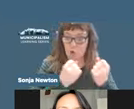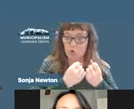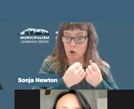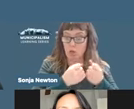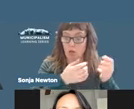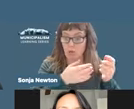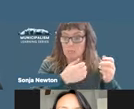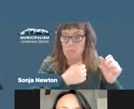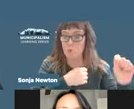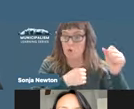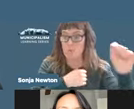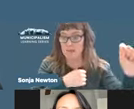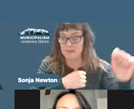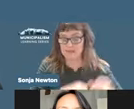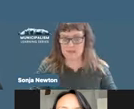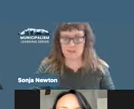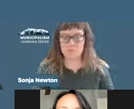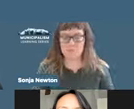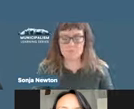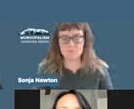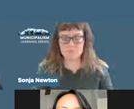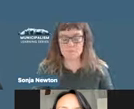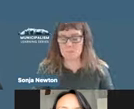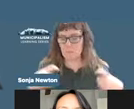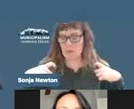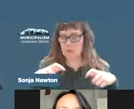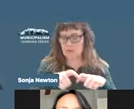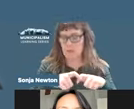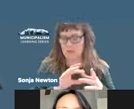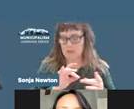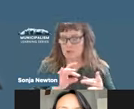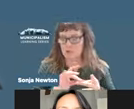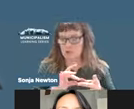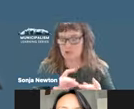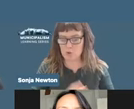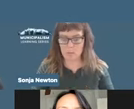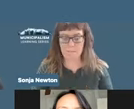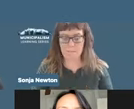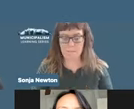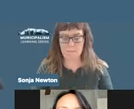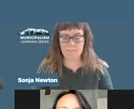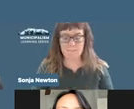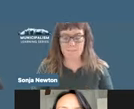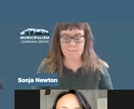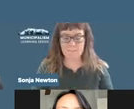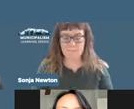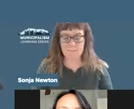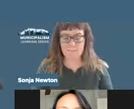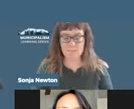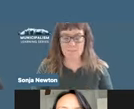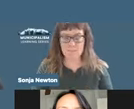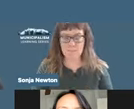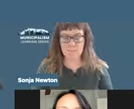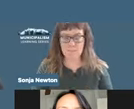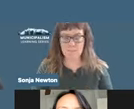Sabemos que durante siglos, los obreros han luchado por ejercer sus derechos cívicos y condiciones de